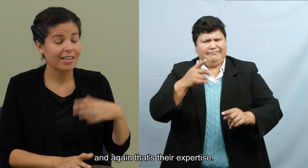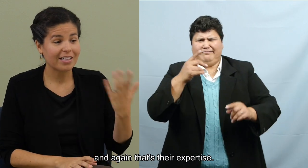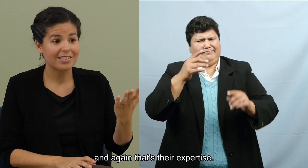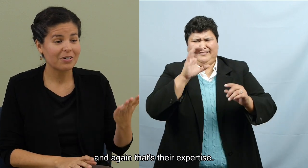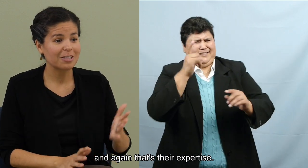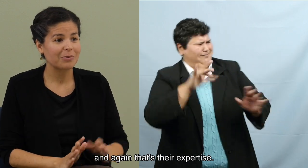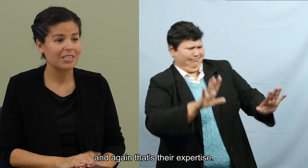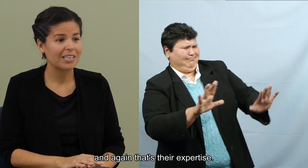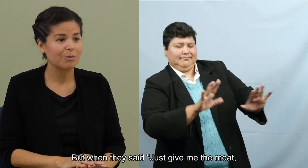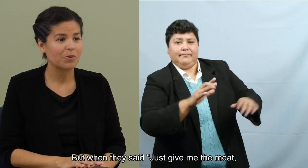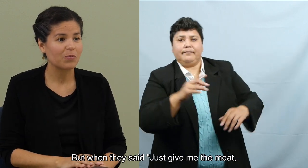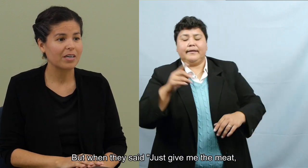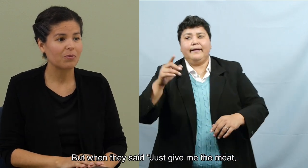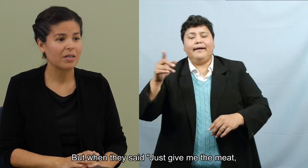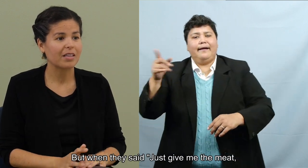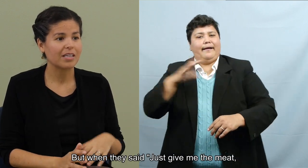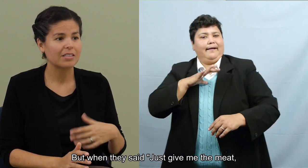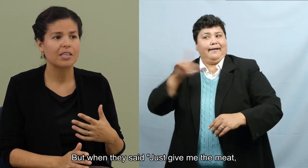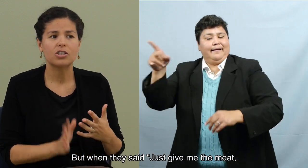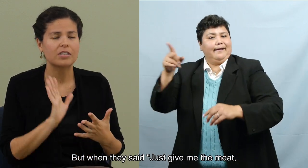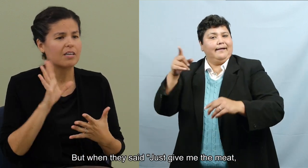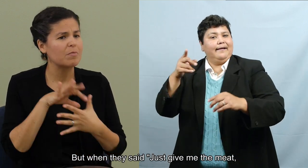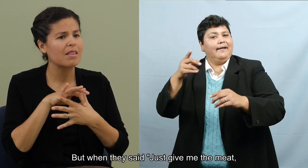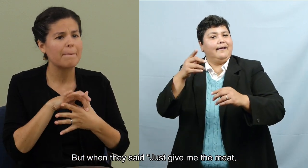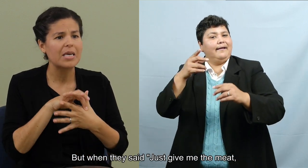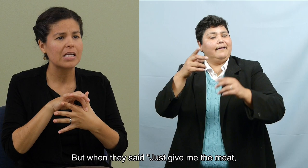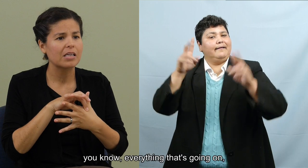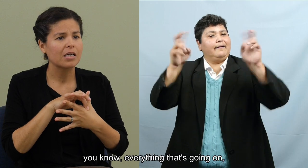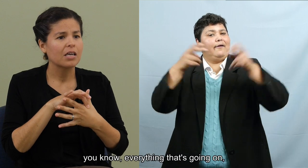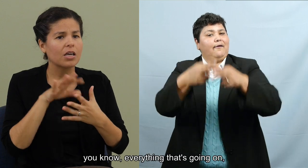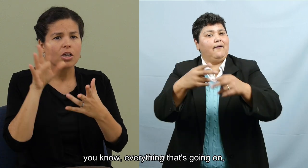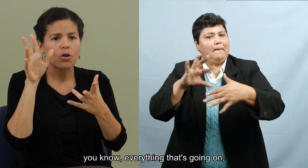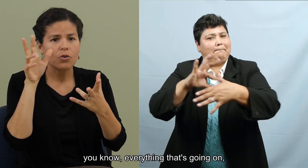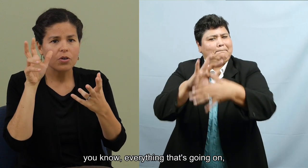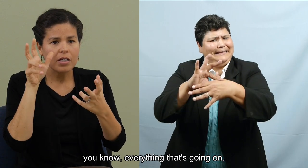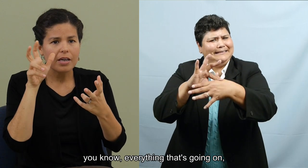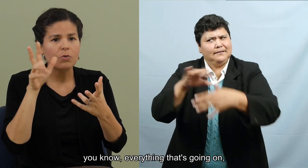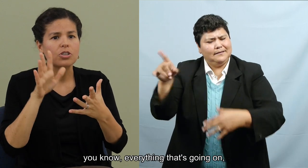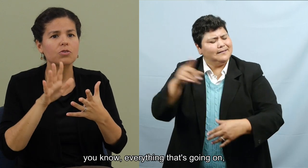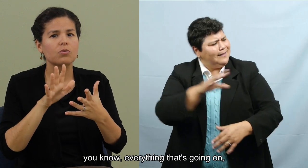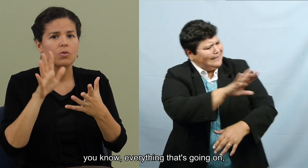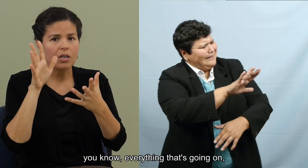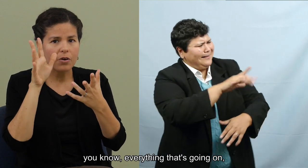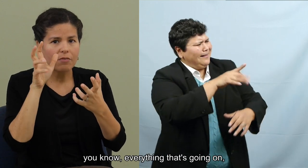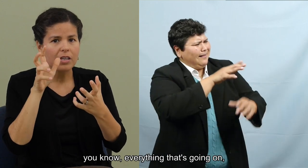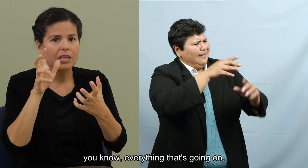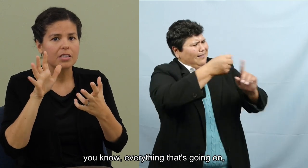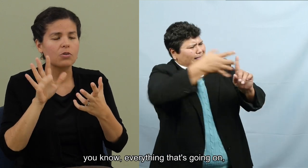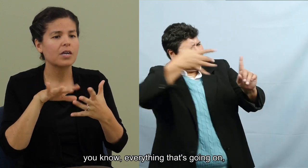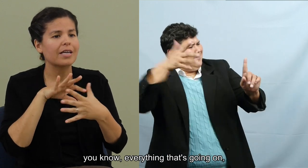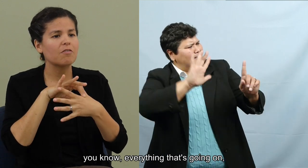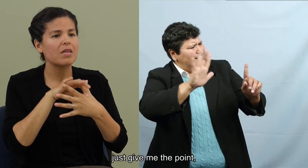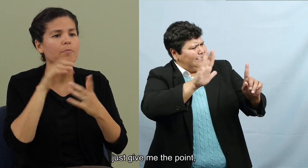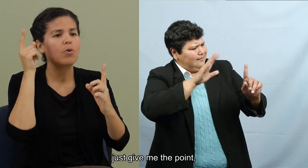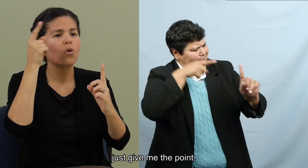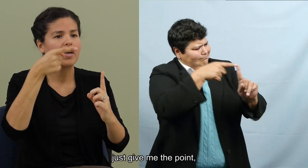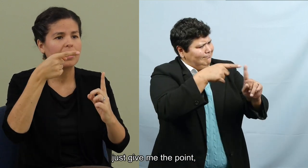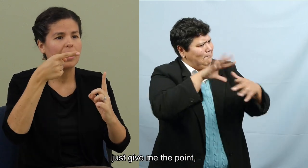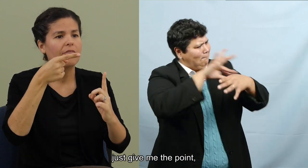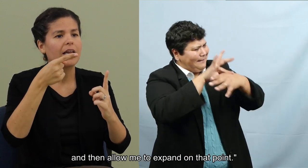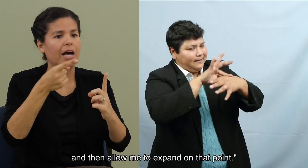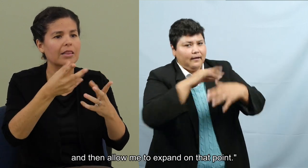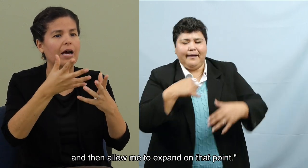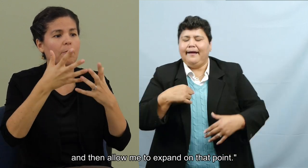And again, that's their expertise, but when they said, just give me the meat, know, get what you, you know, everything that's going on, give me the